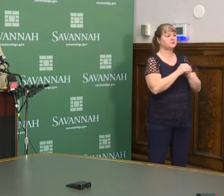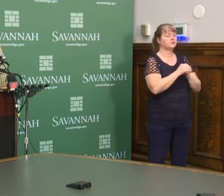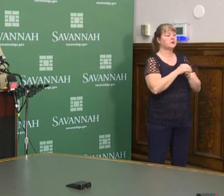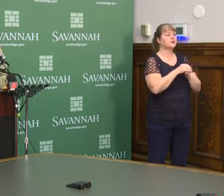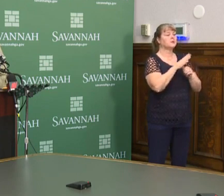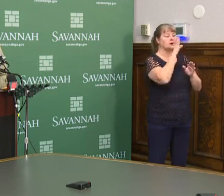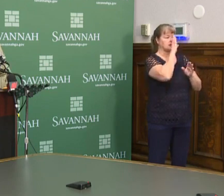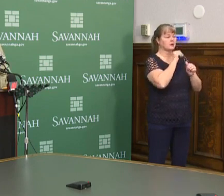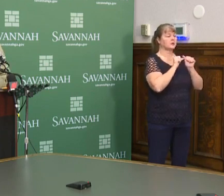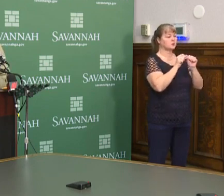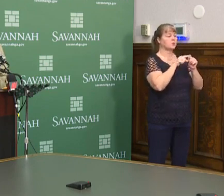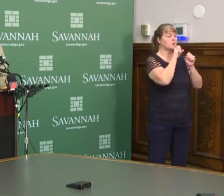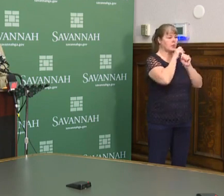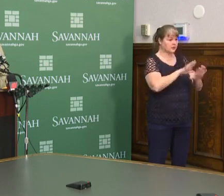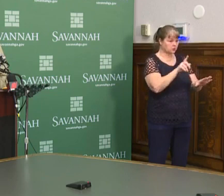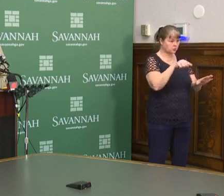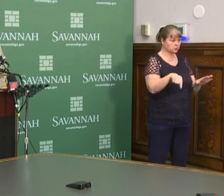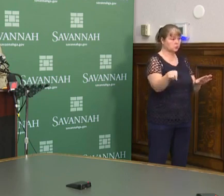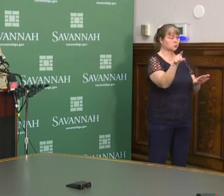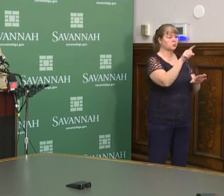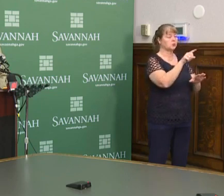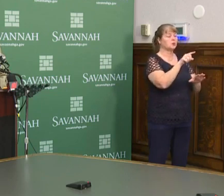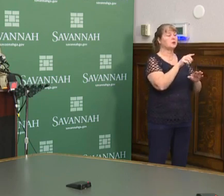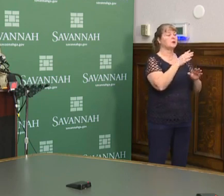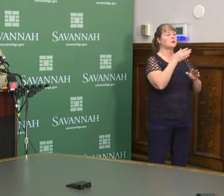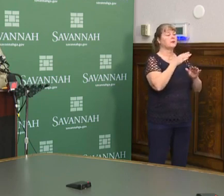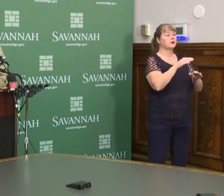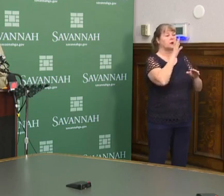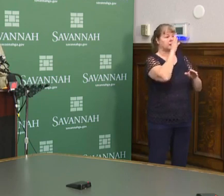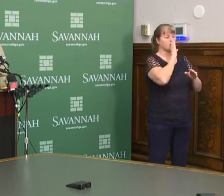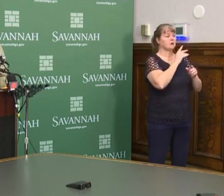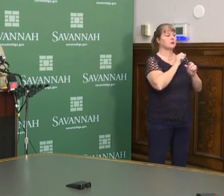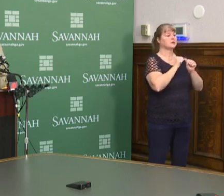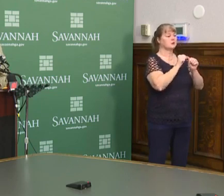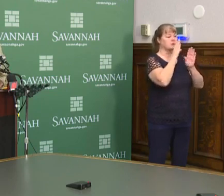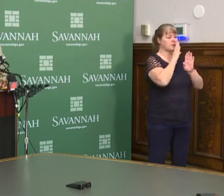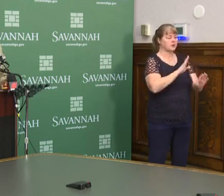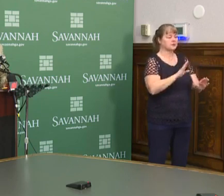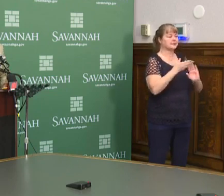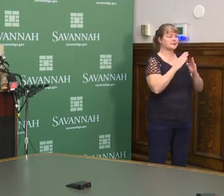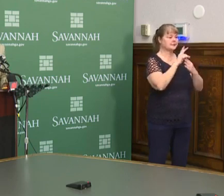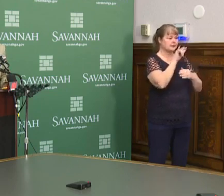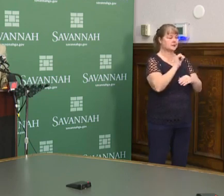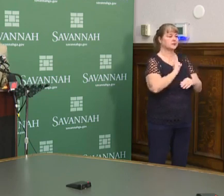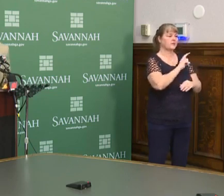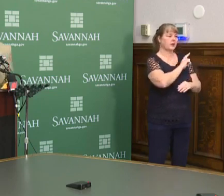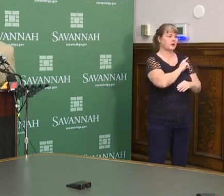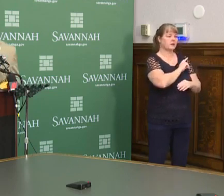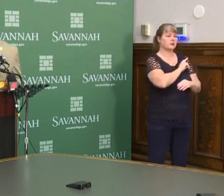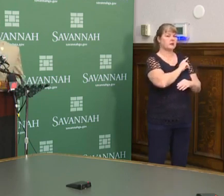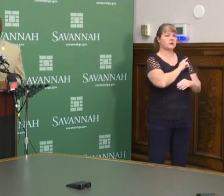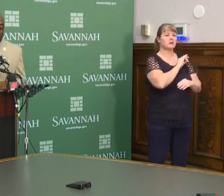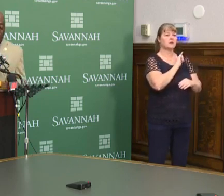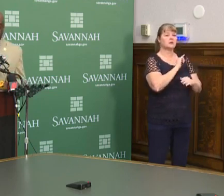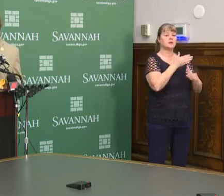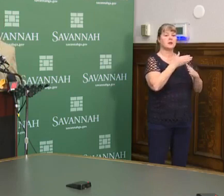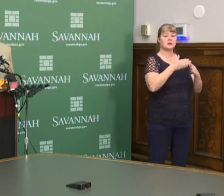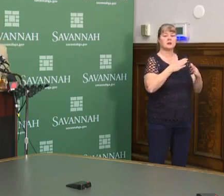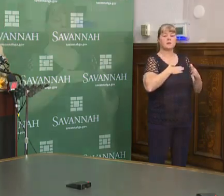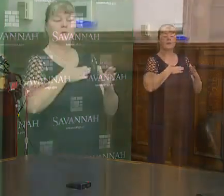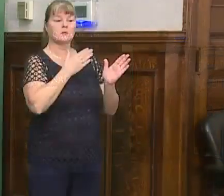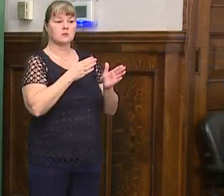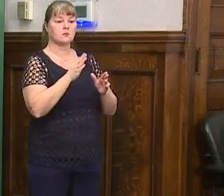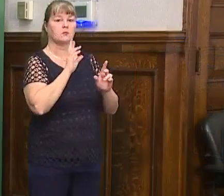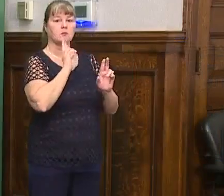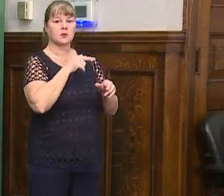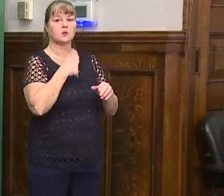May God continue to bless you and may God continue to bless the city of Savannah. That ends my prepared remarks and